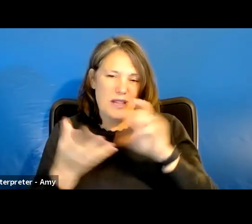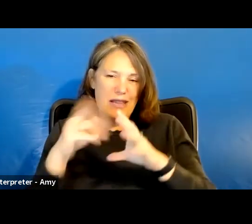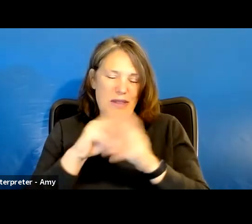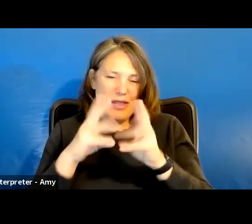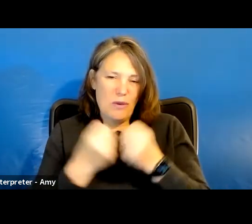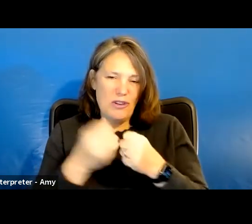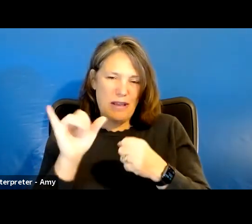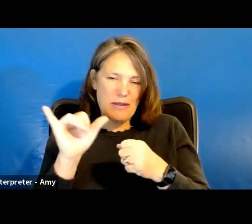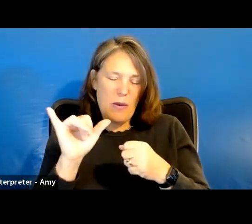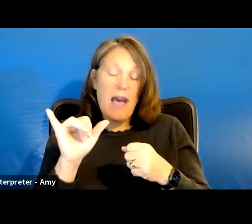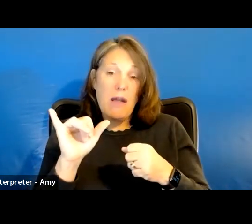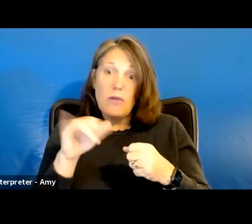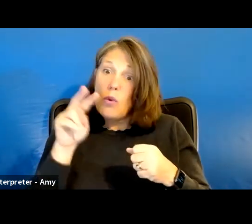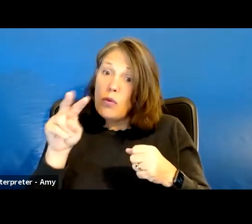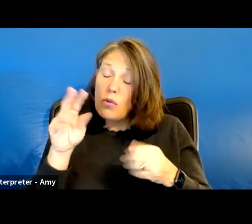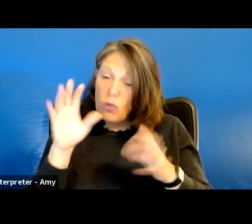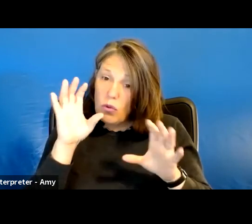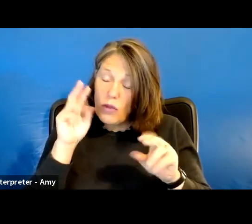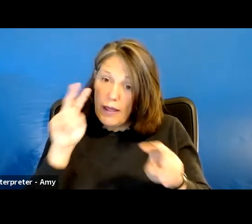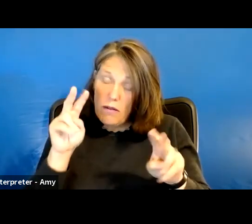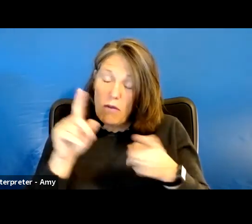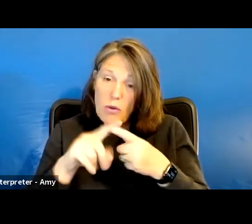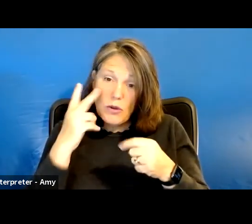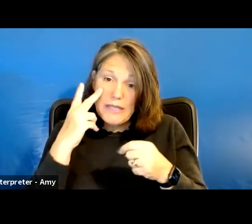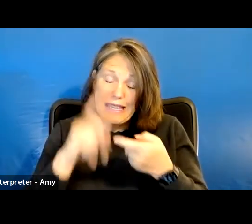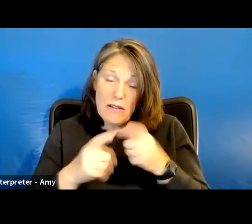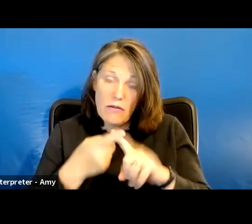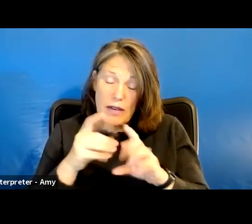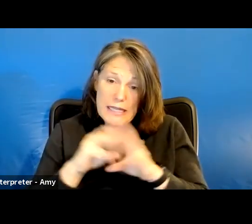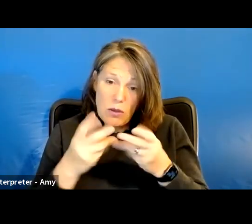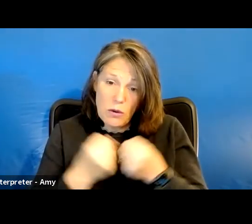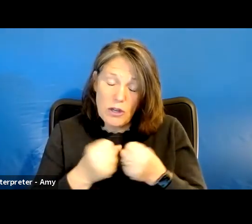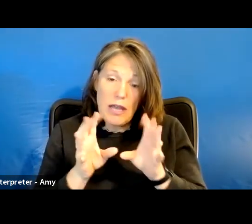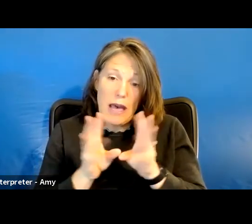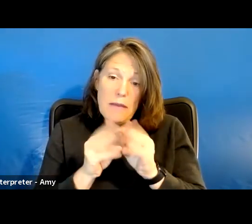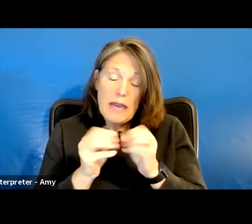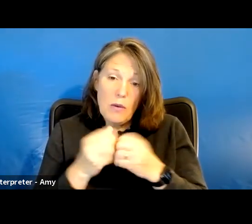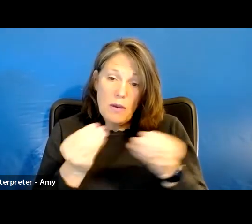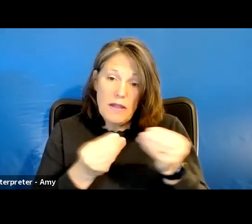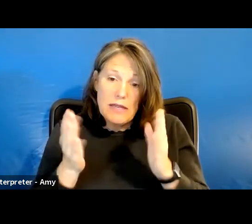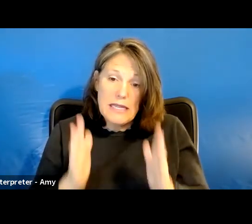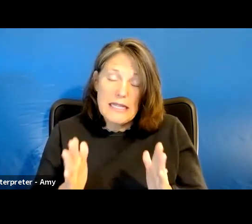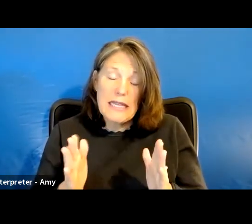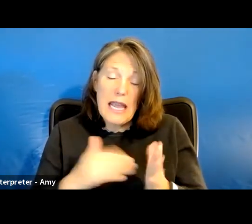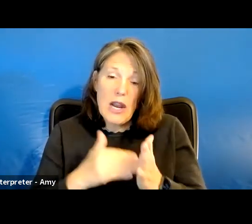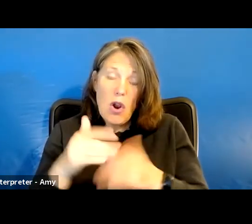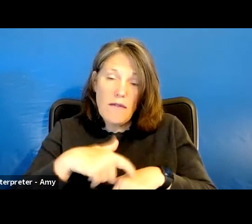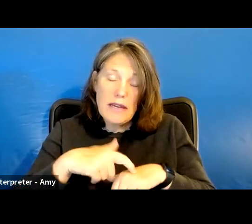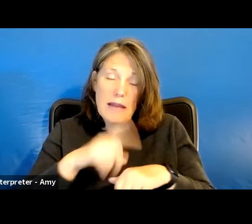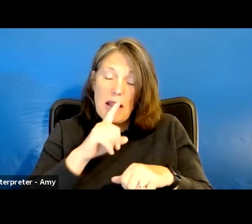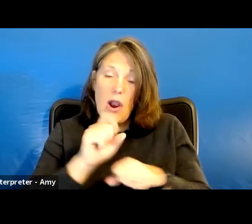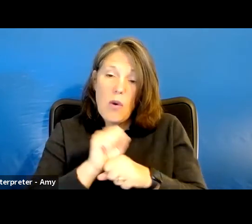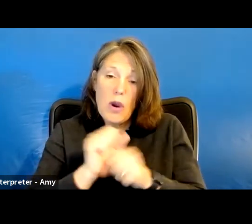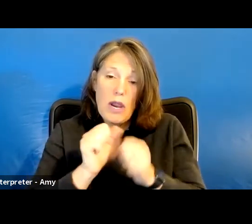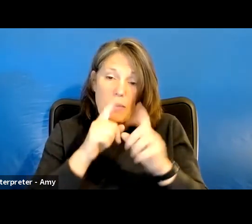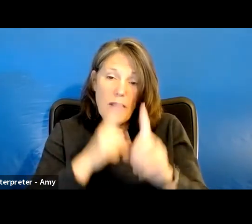as well. So they look forward to seeing their friends in the workshop, meeting with the facilitator. Oftentimes there's working on